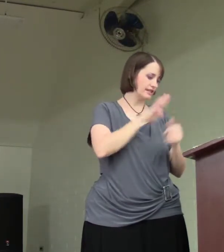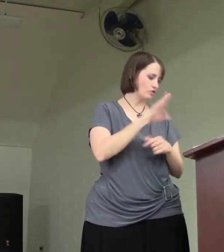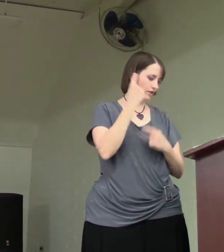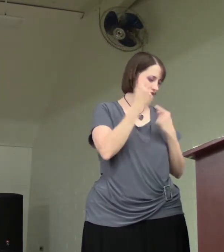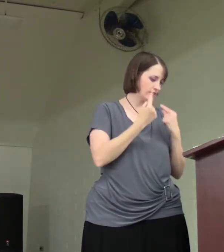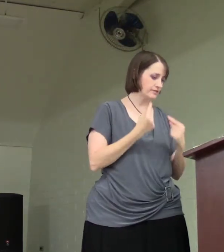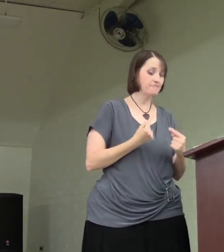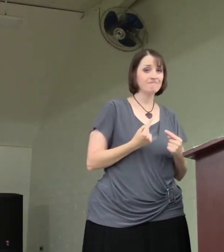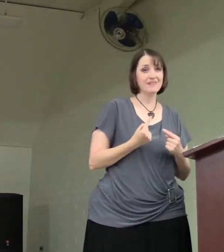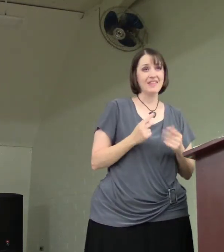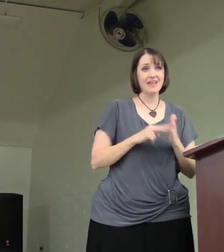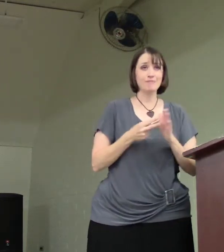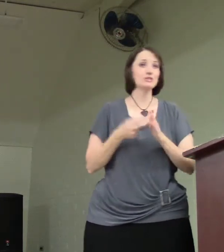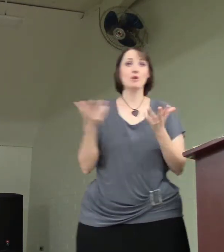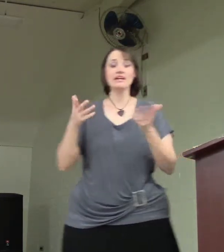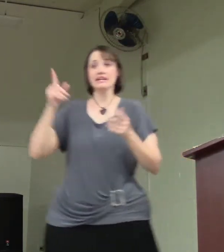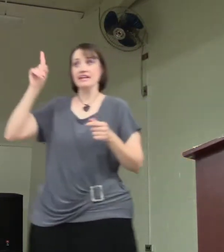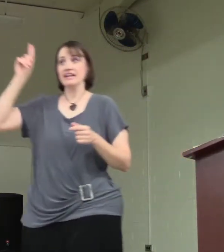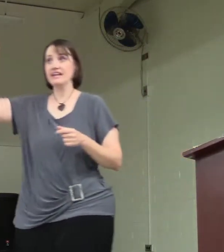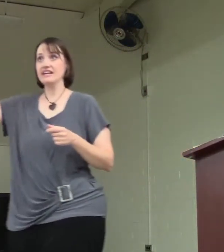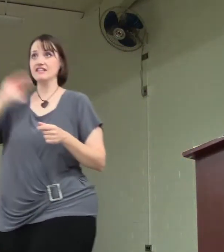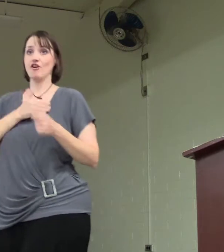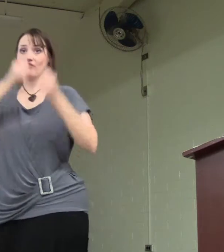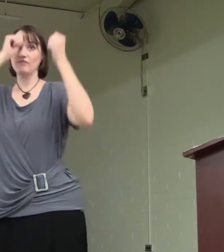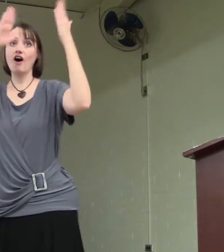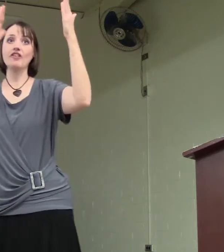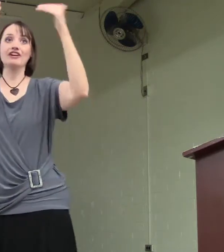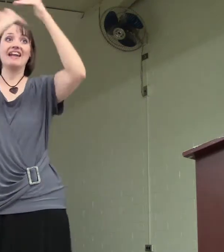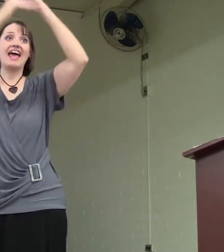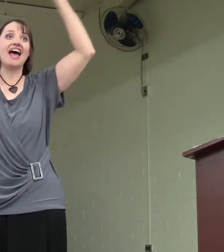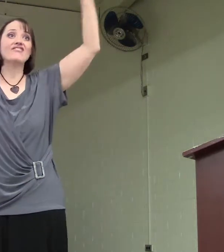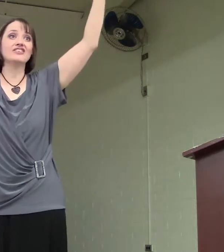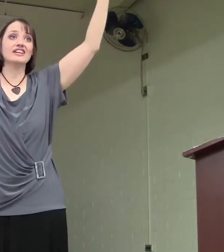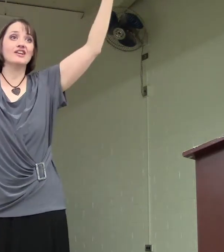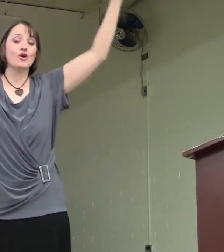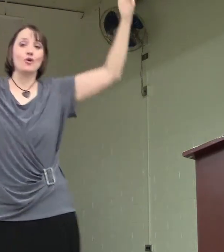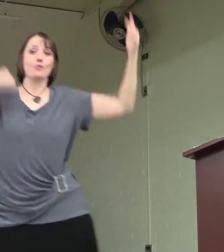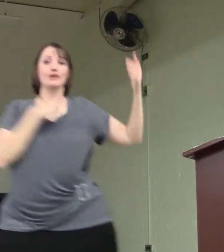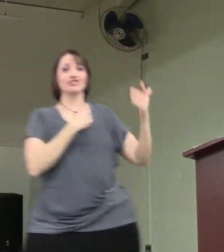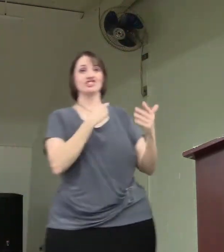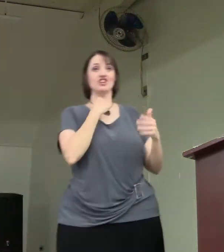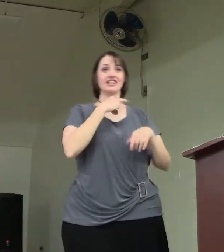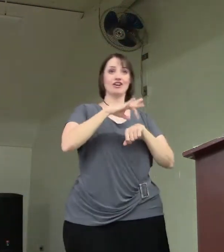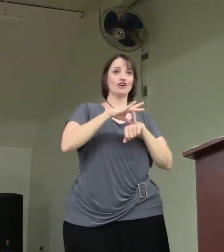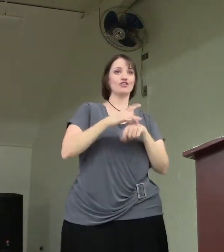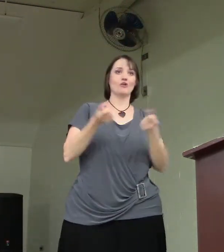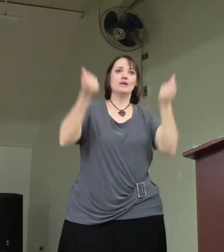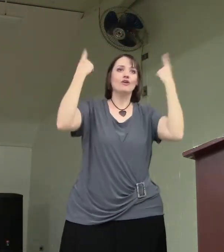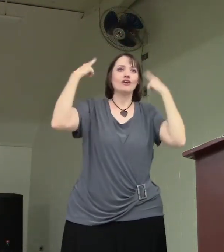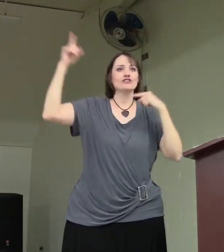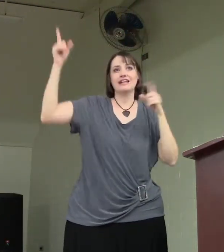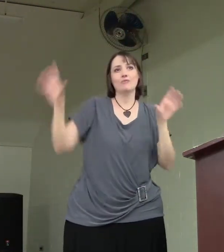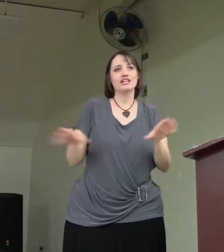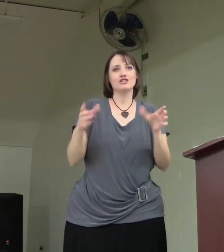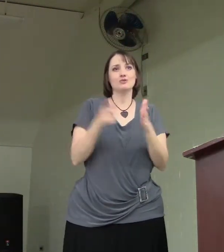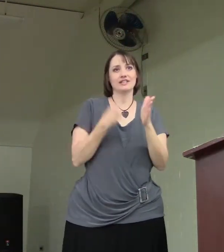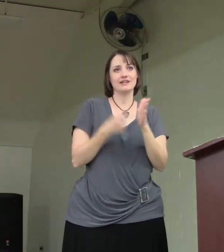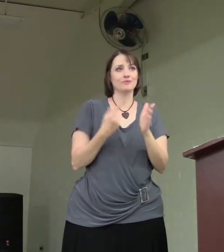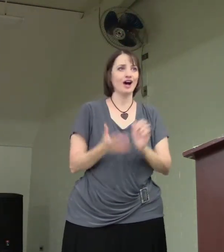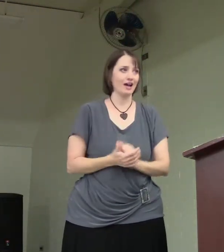than your thoughts. That means what? He is our Father in heaven. We are stuck here on earth, and we don't understand what he's doing sometimes,